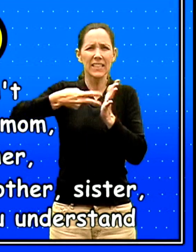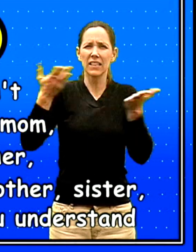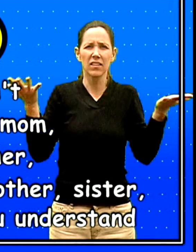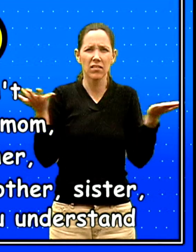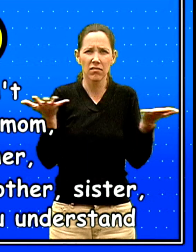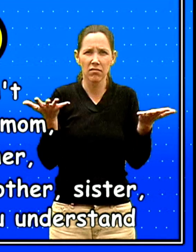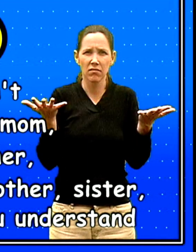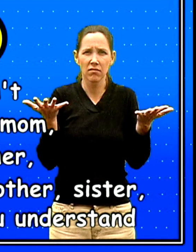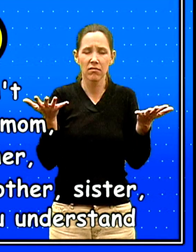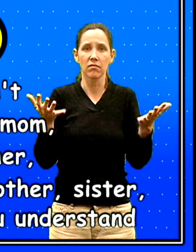understand. If